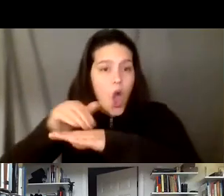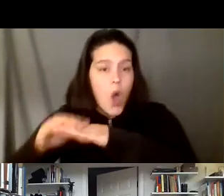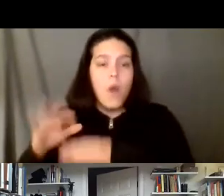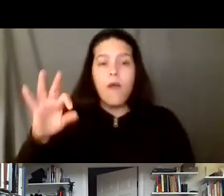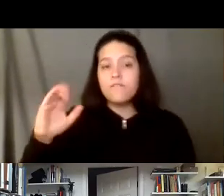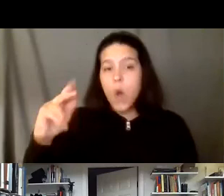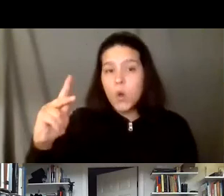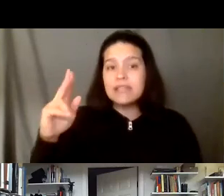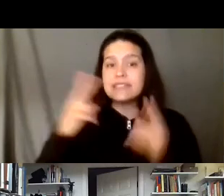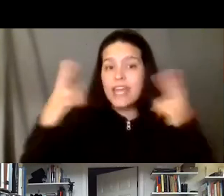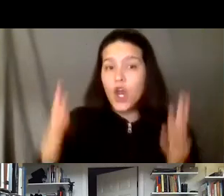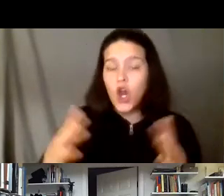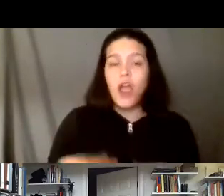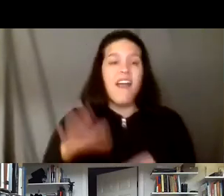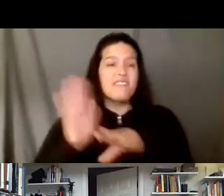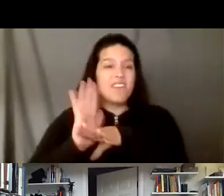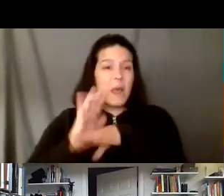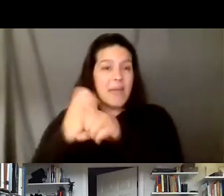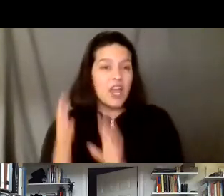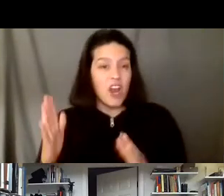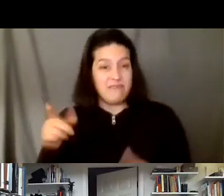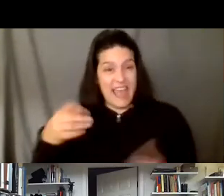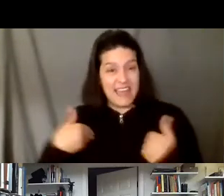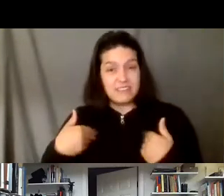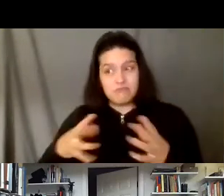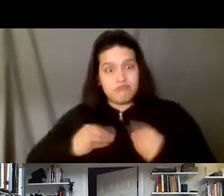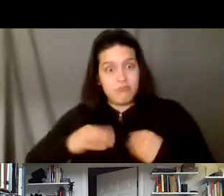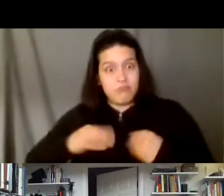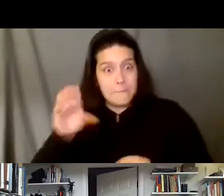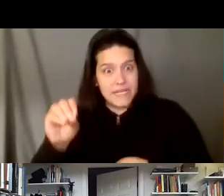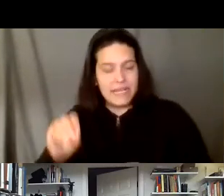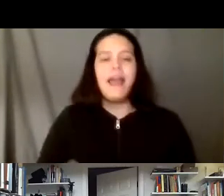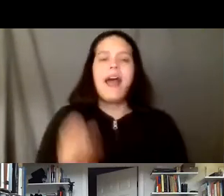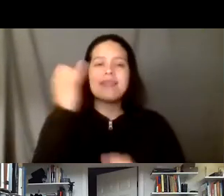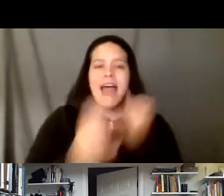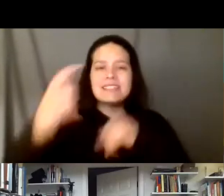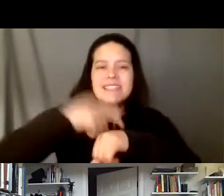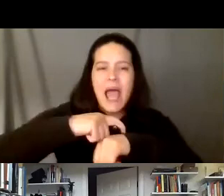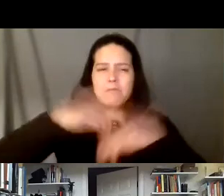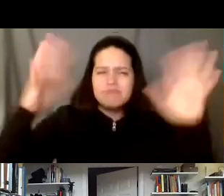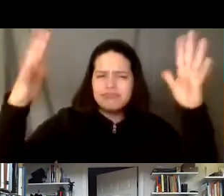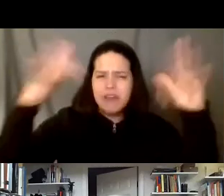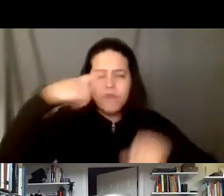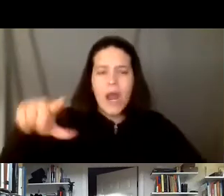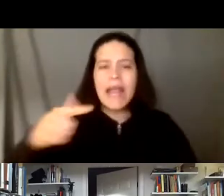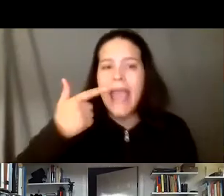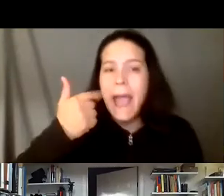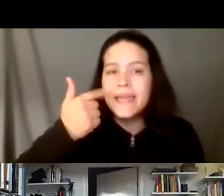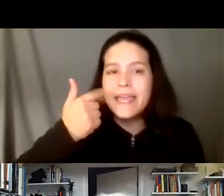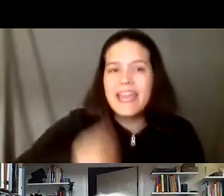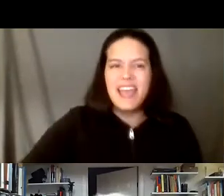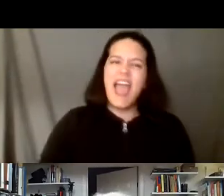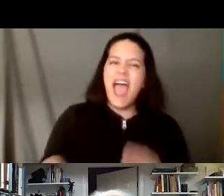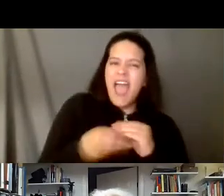his own film company and lastly let's give a big shout out thank you to gabby tyak and put a dr before her name